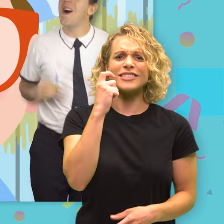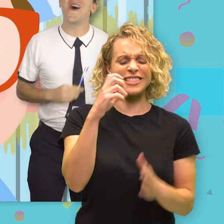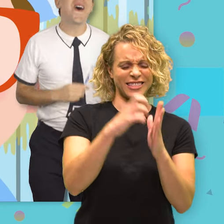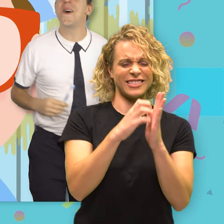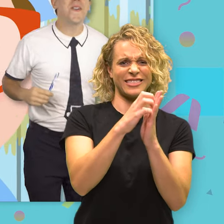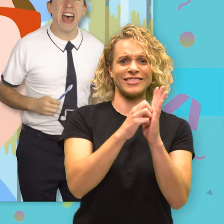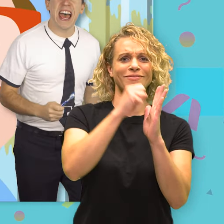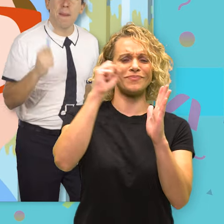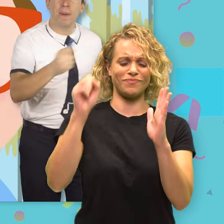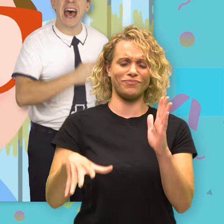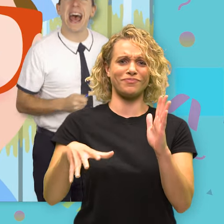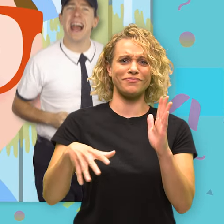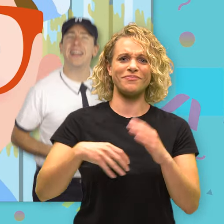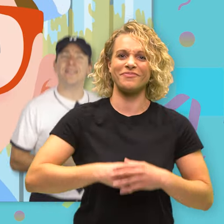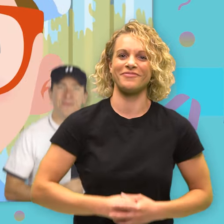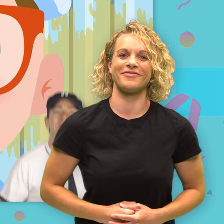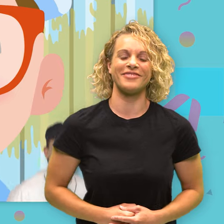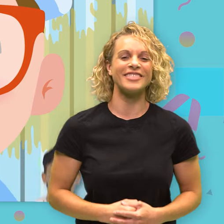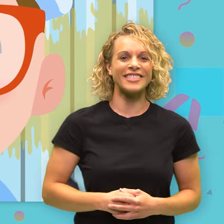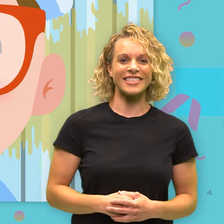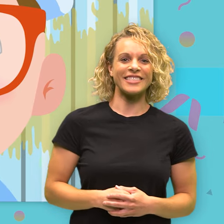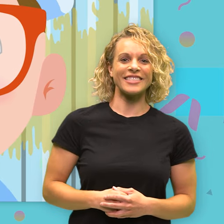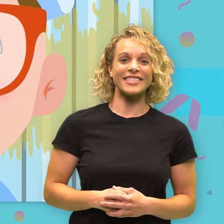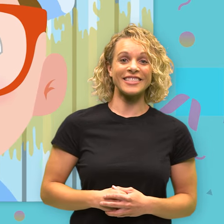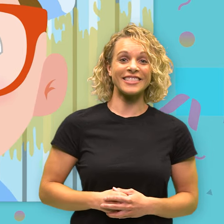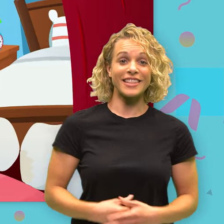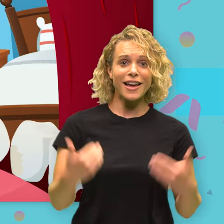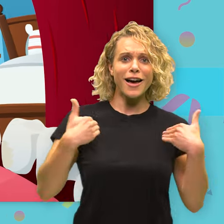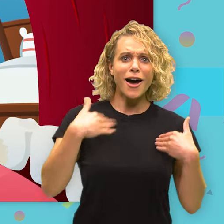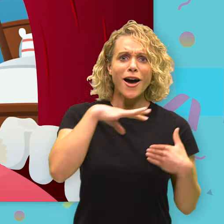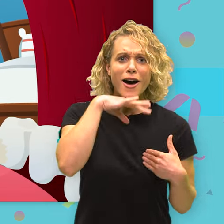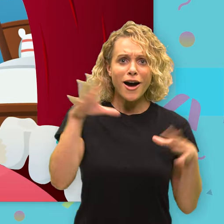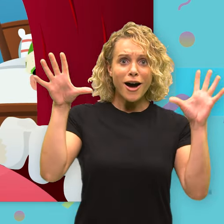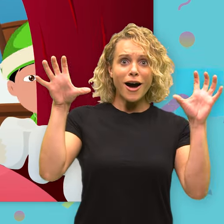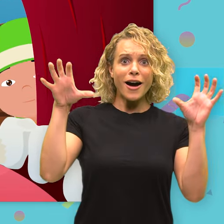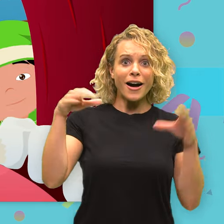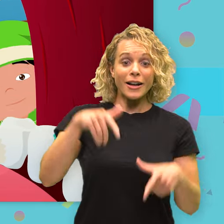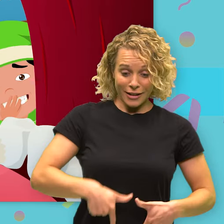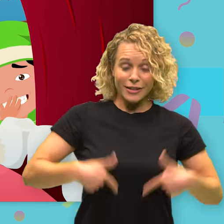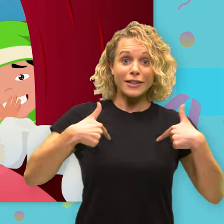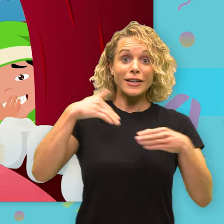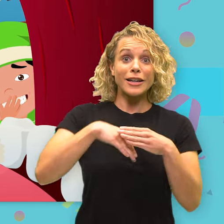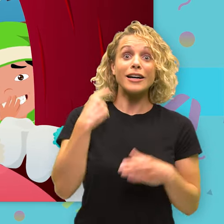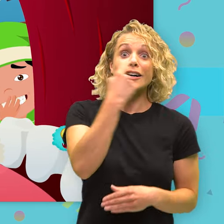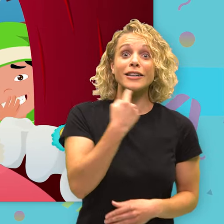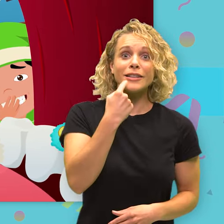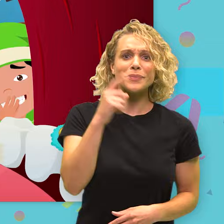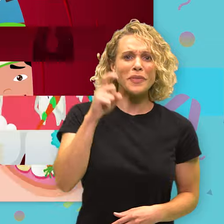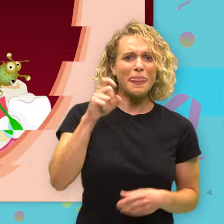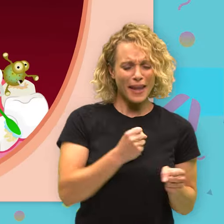all that black. There are germs living in your mouth. Gotta